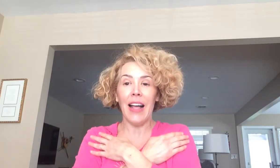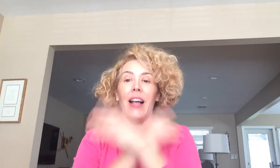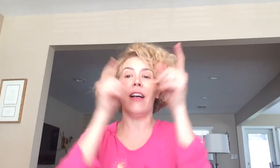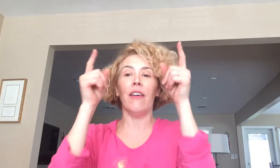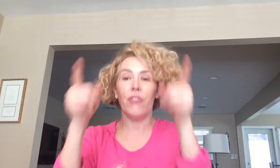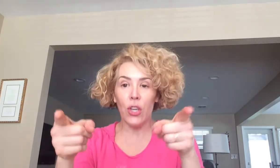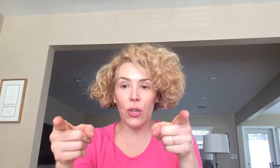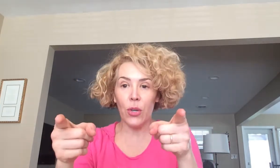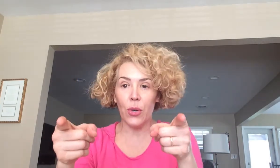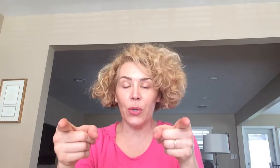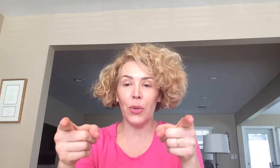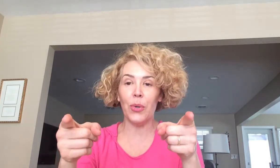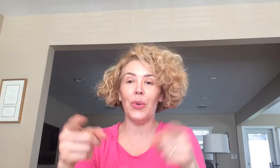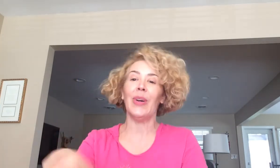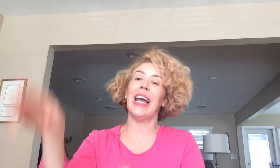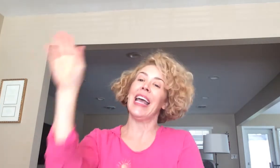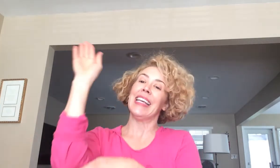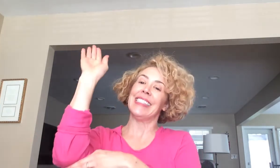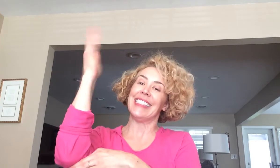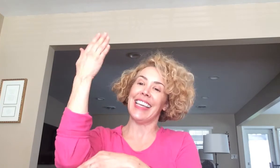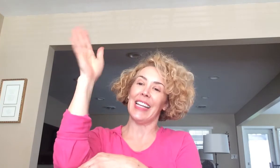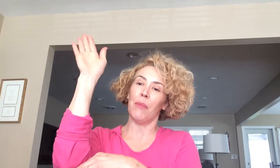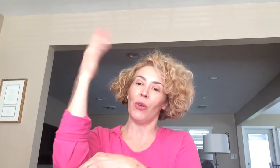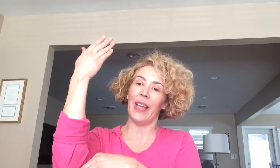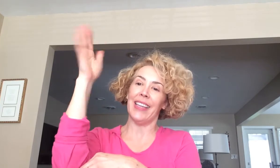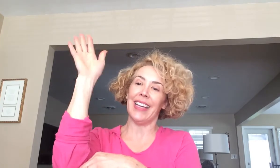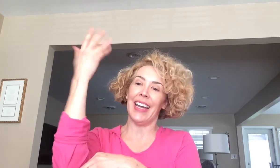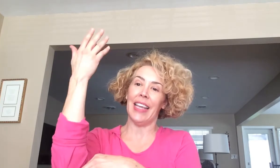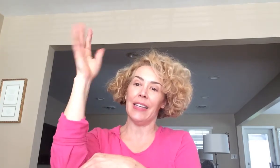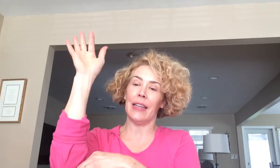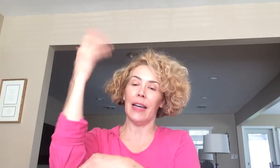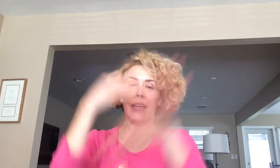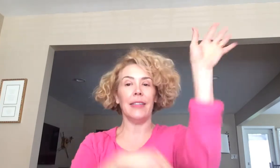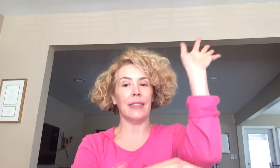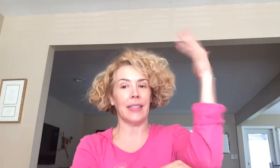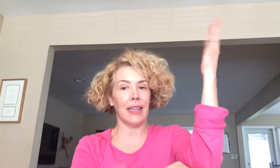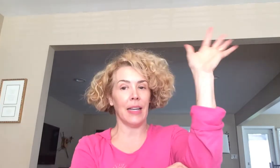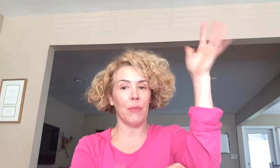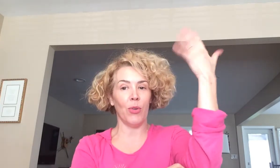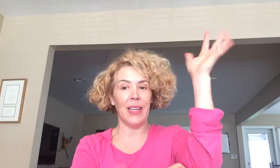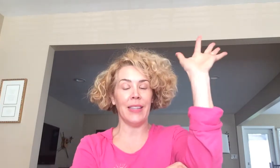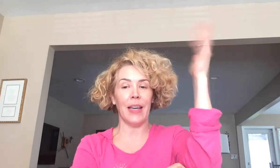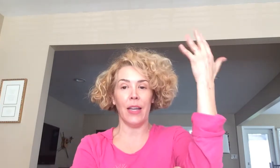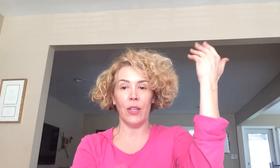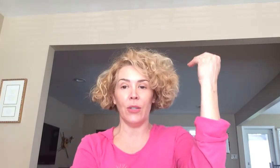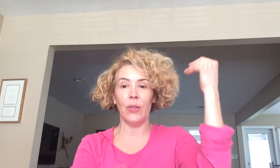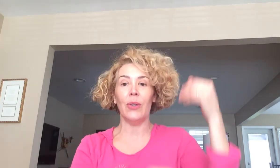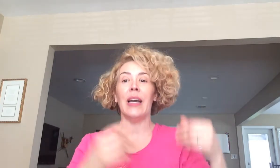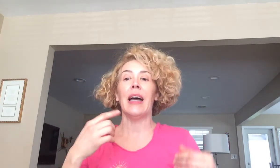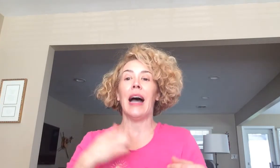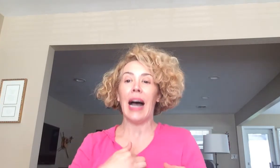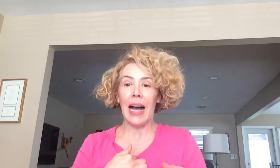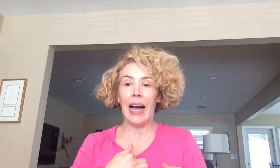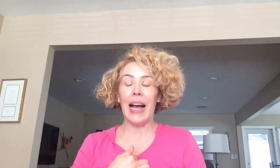you. Skid-a-marink-a-dink-a-dink, skid-a-marink-a-doo, I